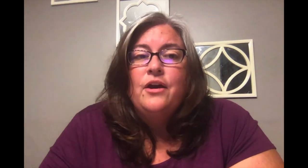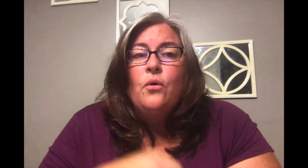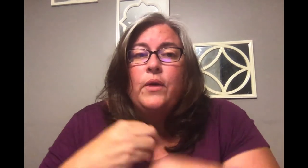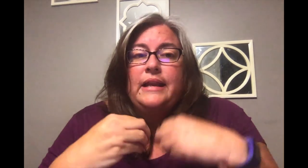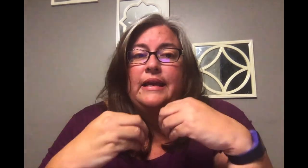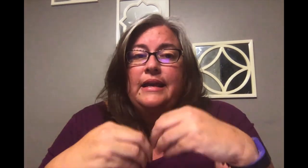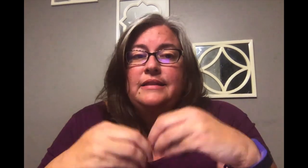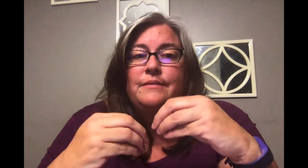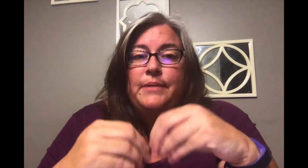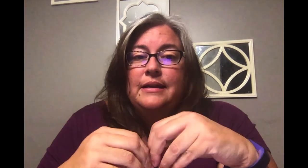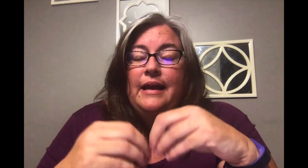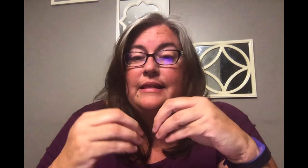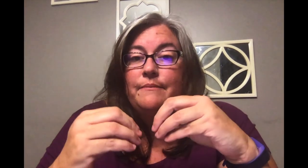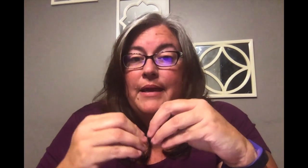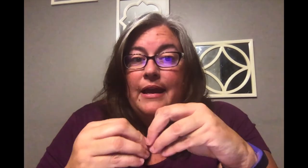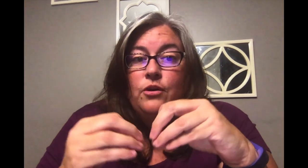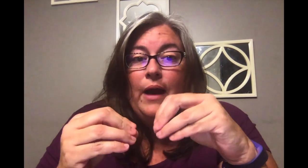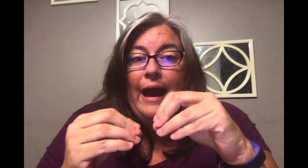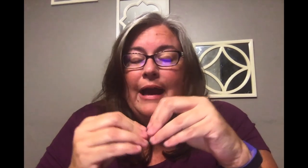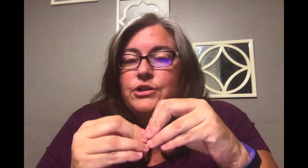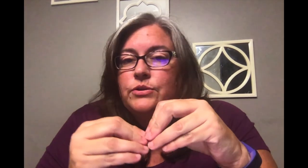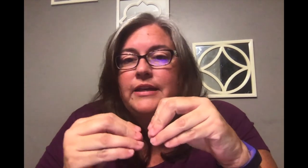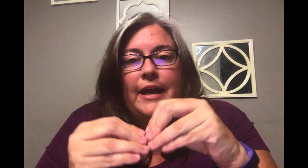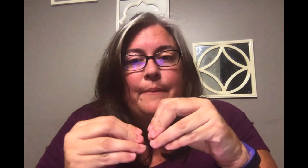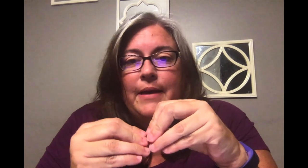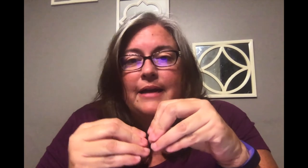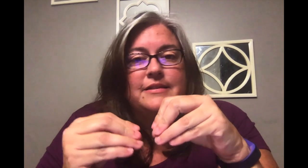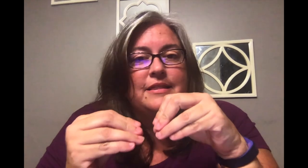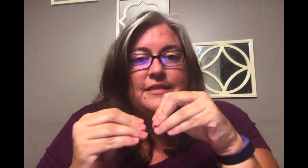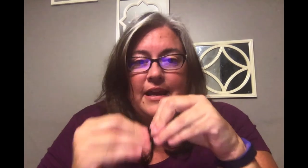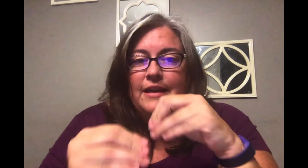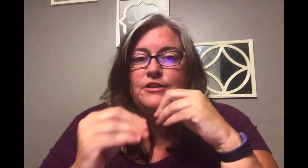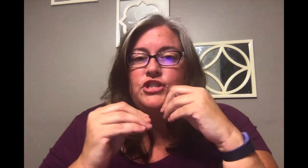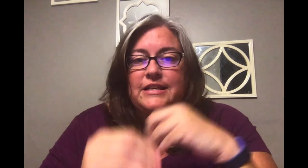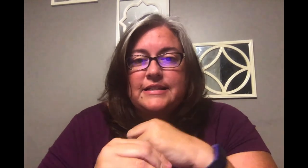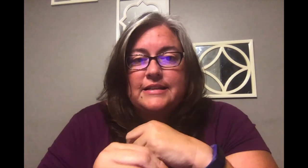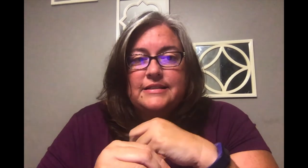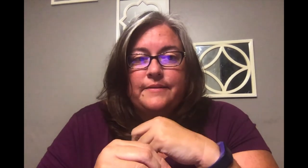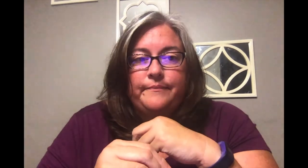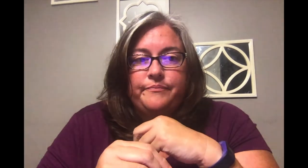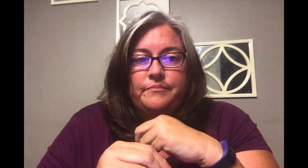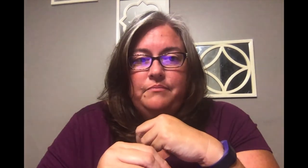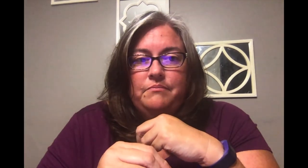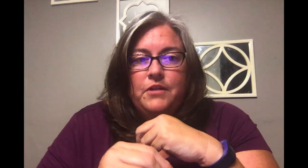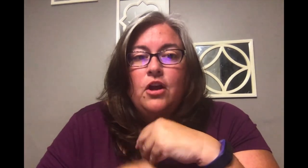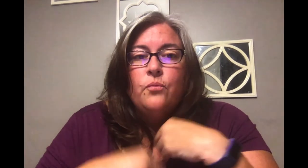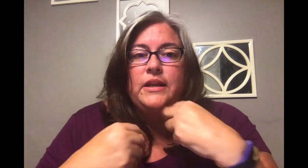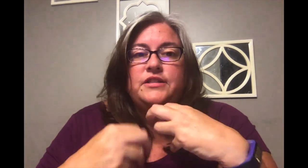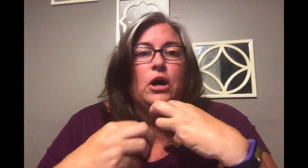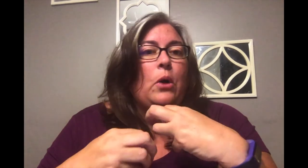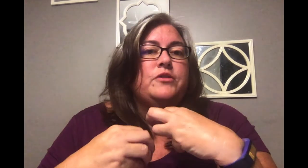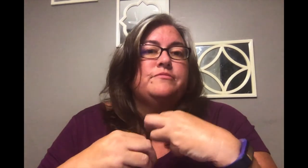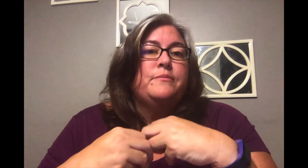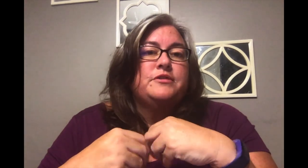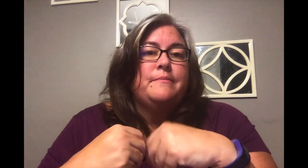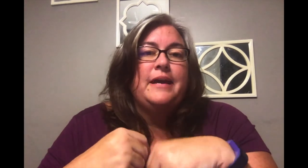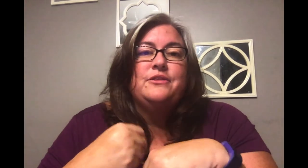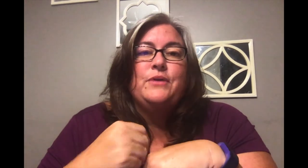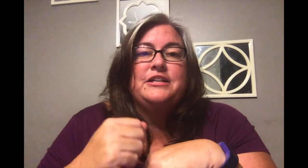We need to be like The man who actually Came back to thank Jesus We need to always remember To make the wise